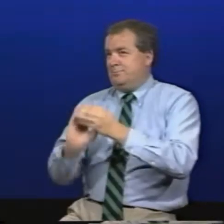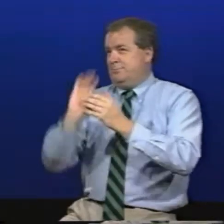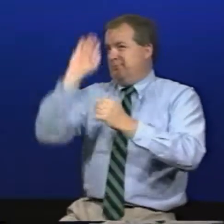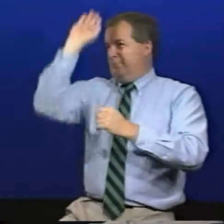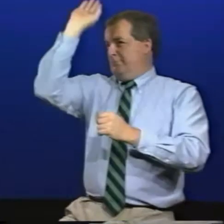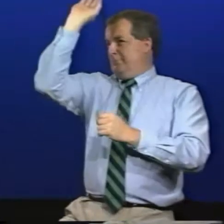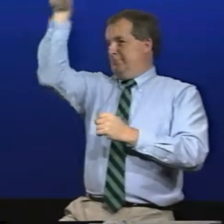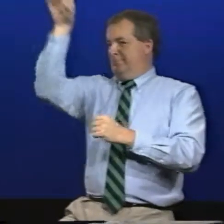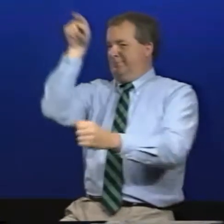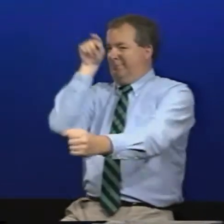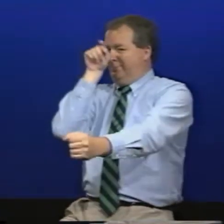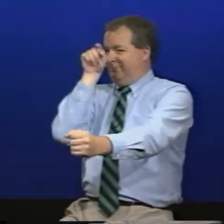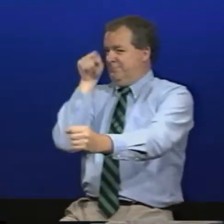nearly all day to shoot a basket